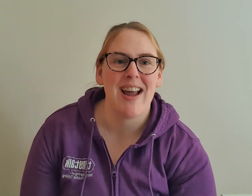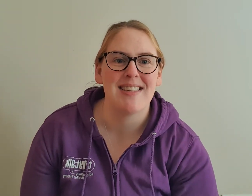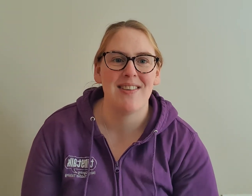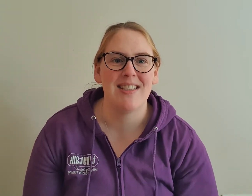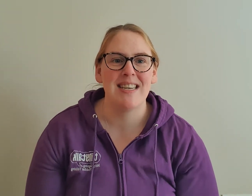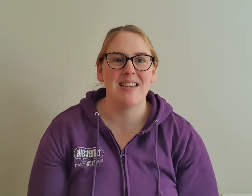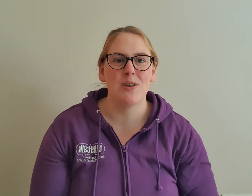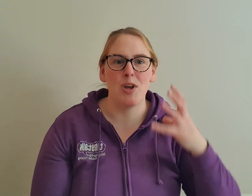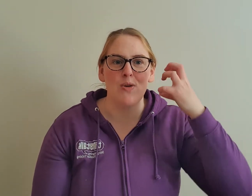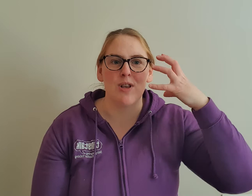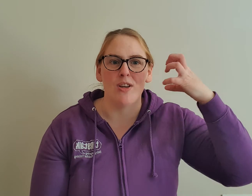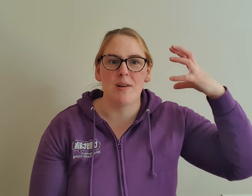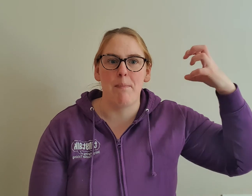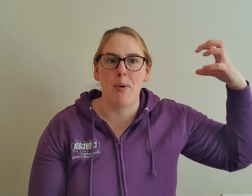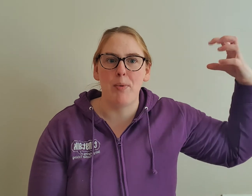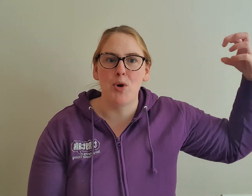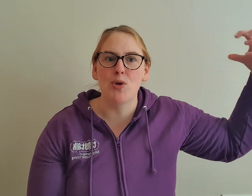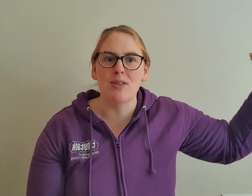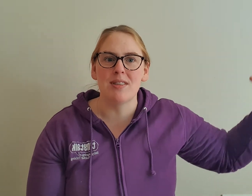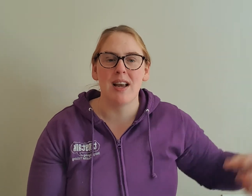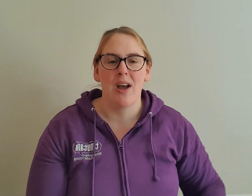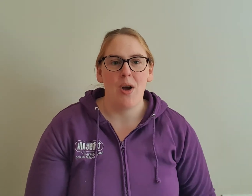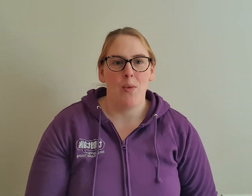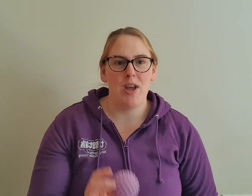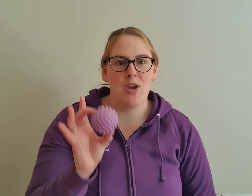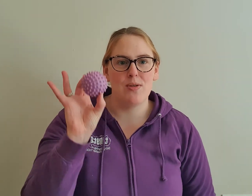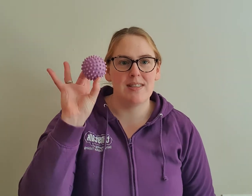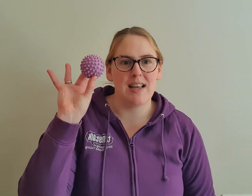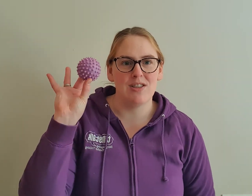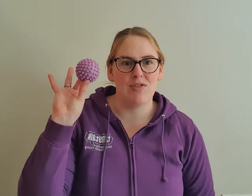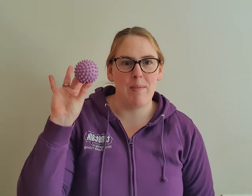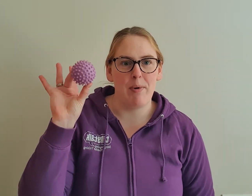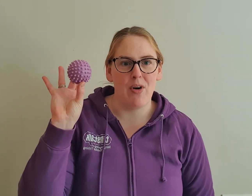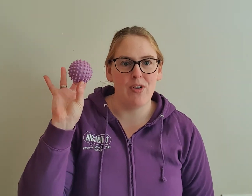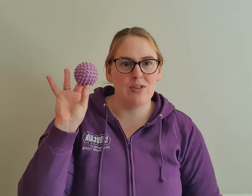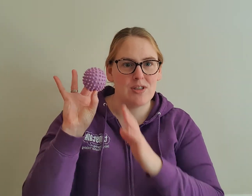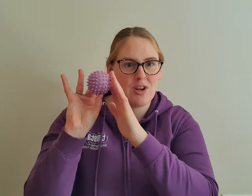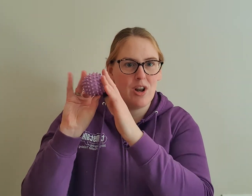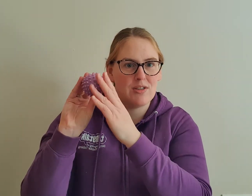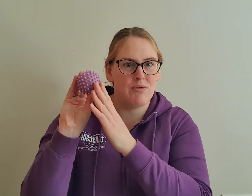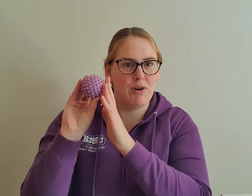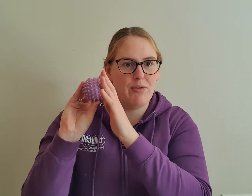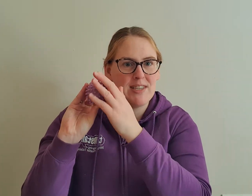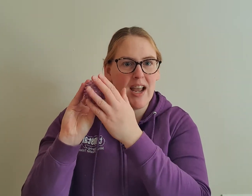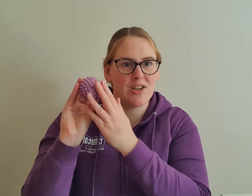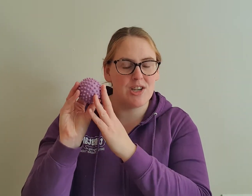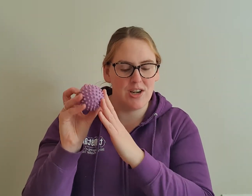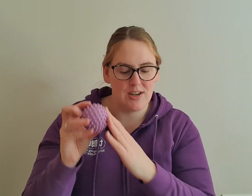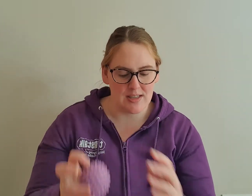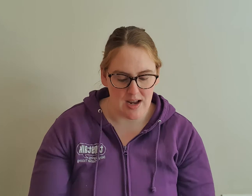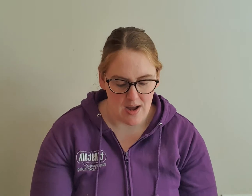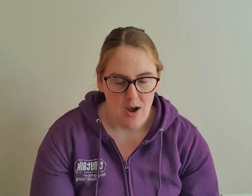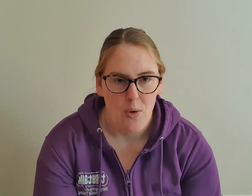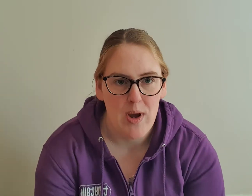activities so we use lots of bubbles, we use sensory balls so lots of rough textures, we